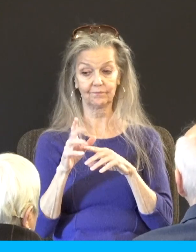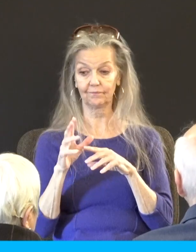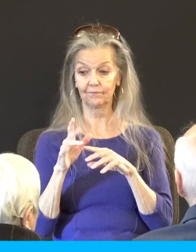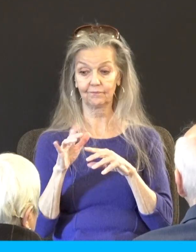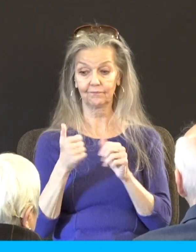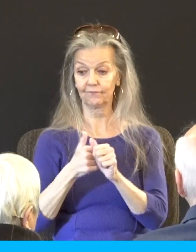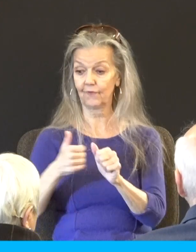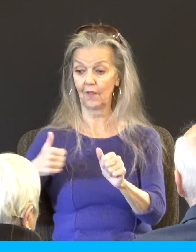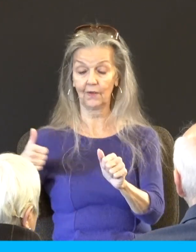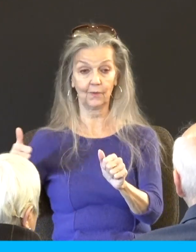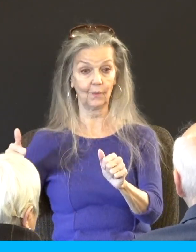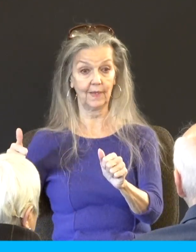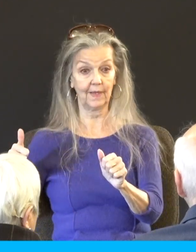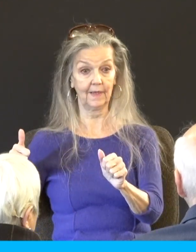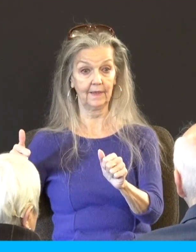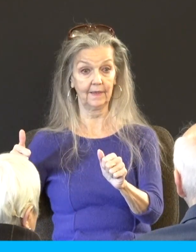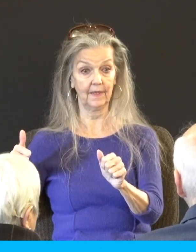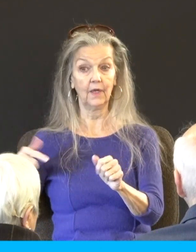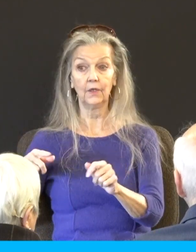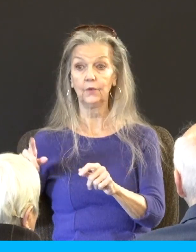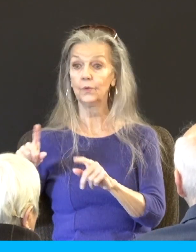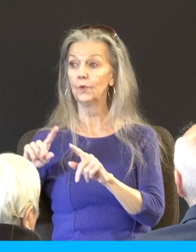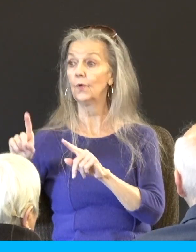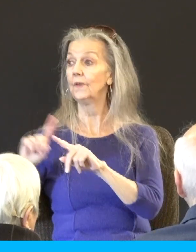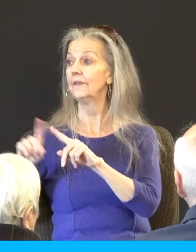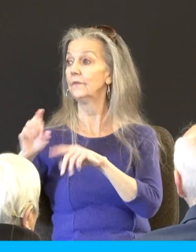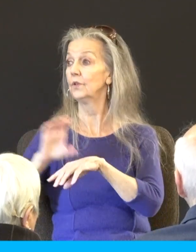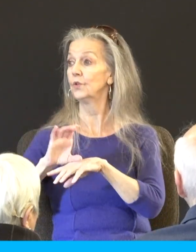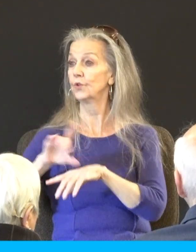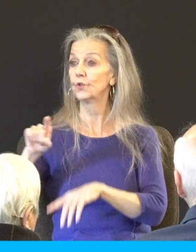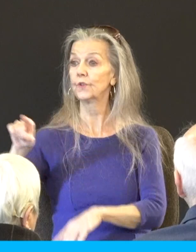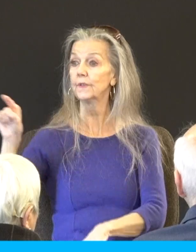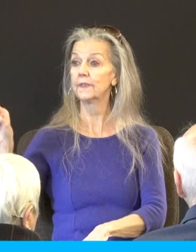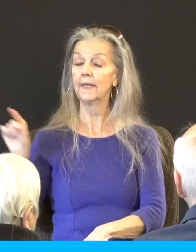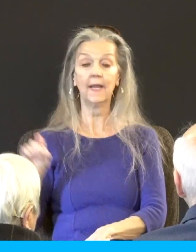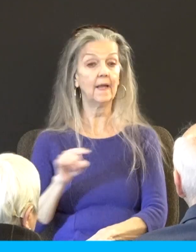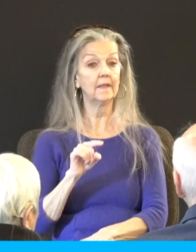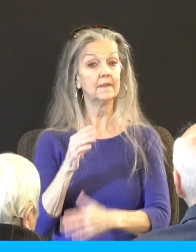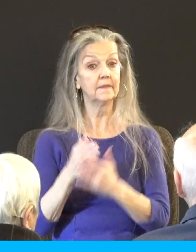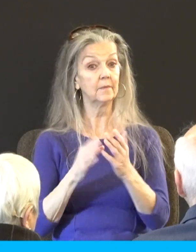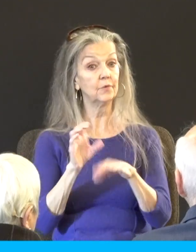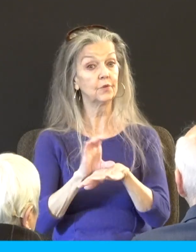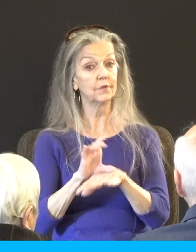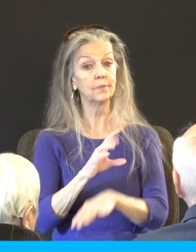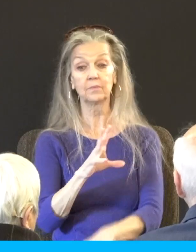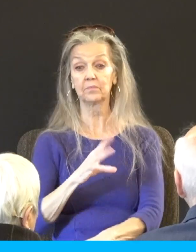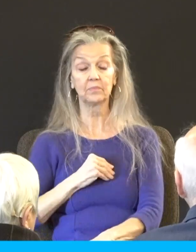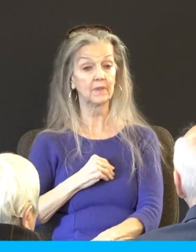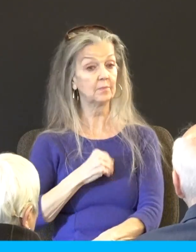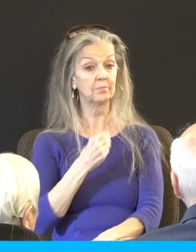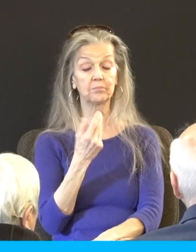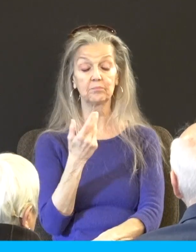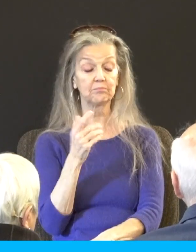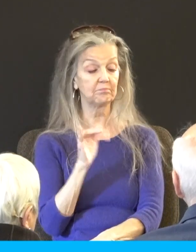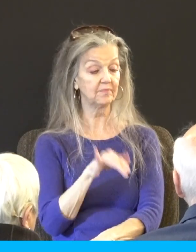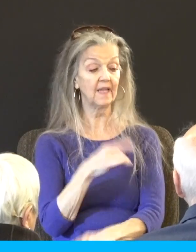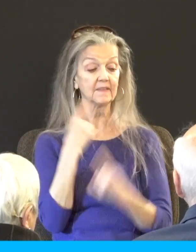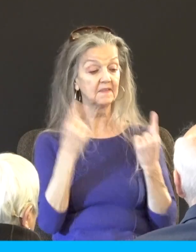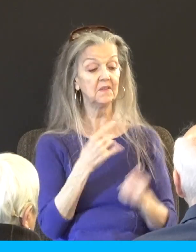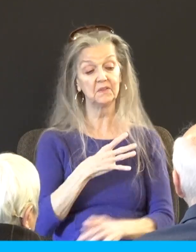you can church shop and you'll find churches that say that's totally fine and that's why if you've been paying attention there are